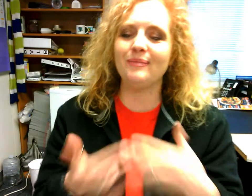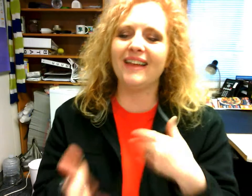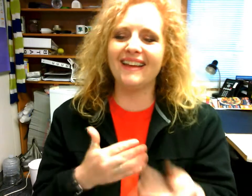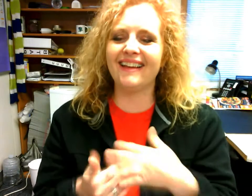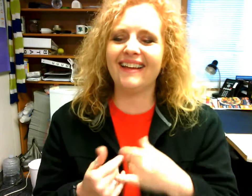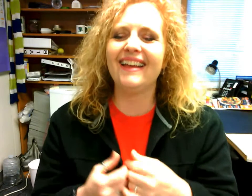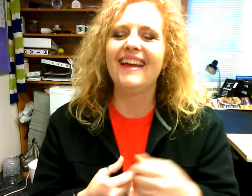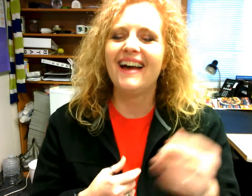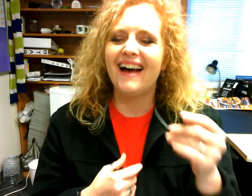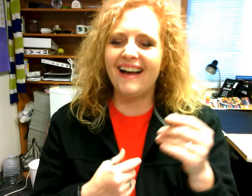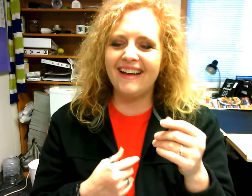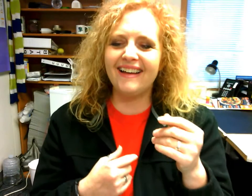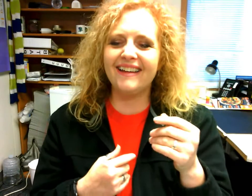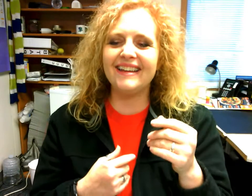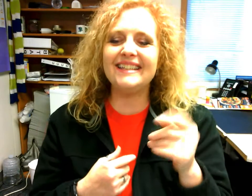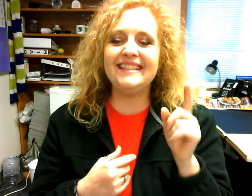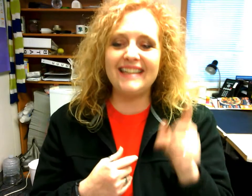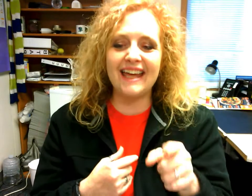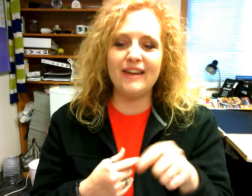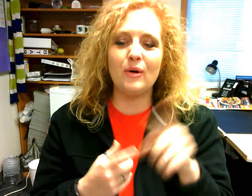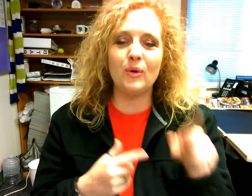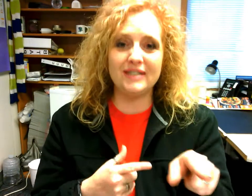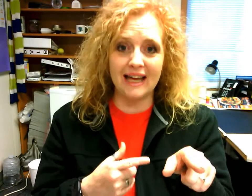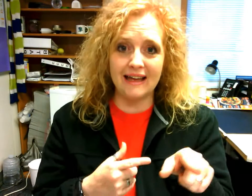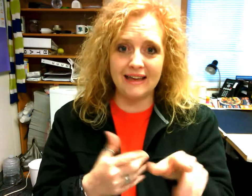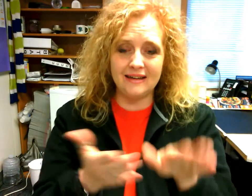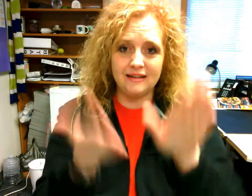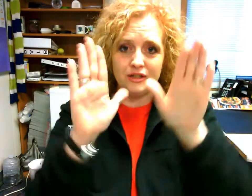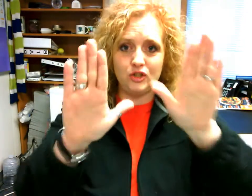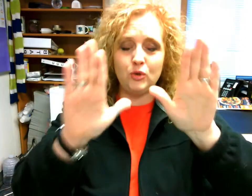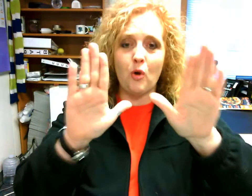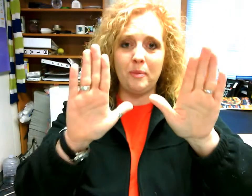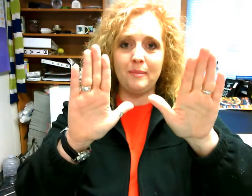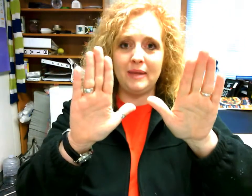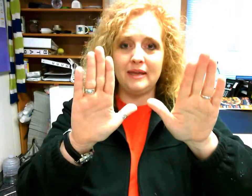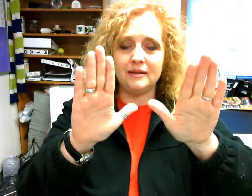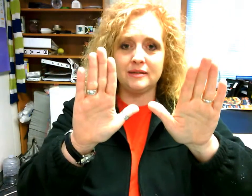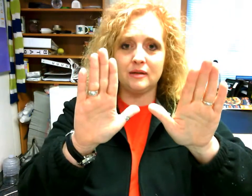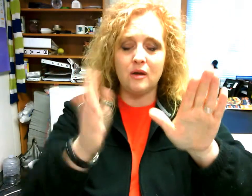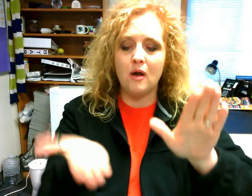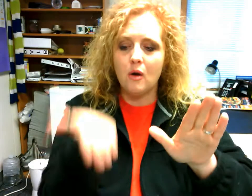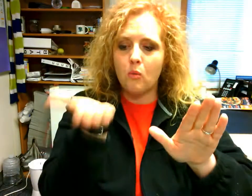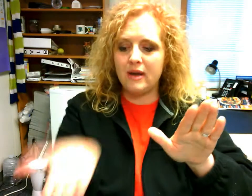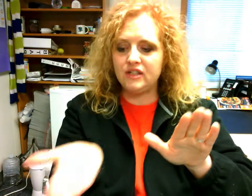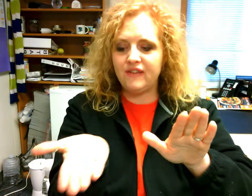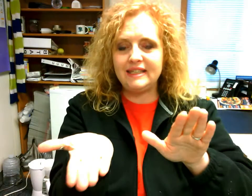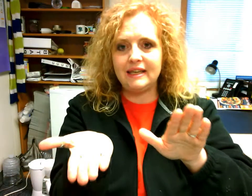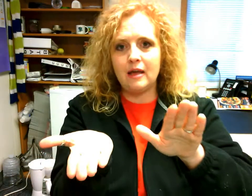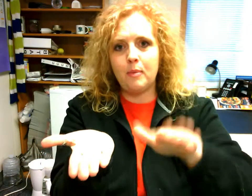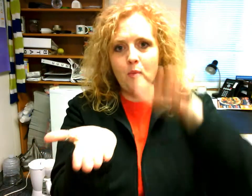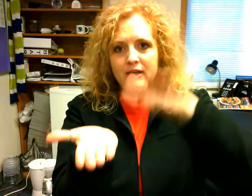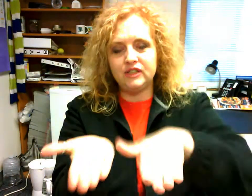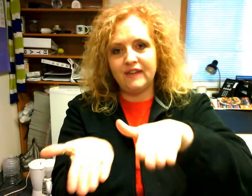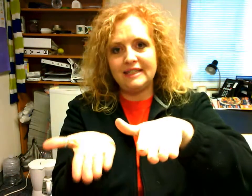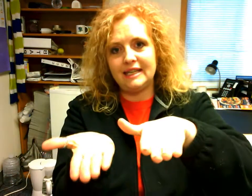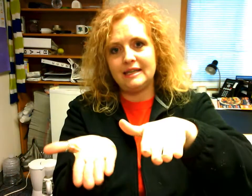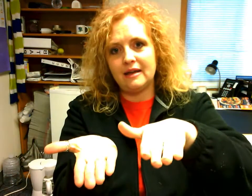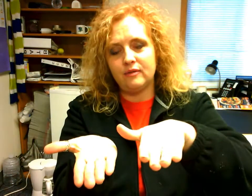uh dead or died is two open B's one is facing up one is facing down